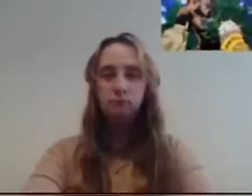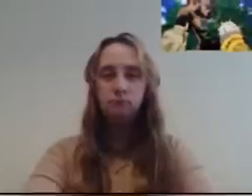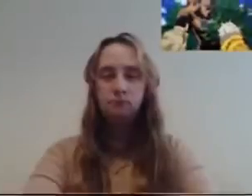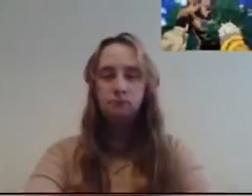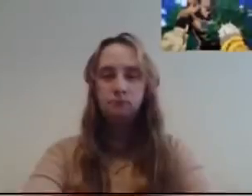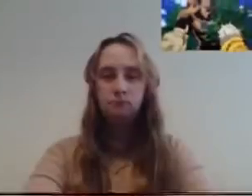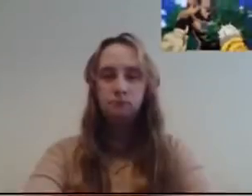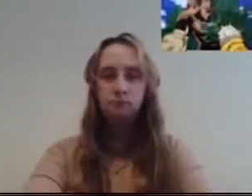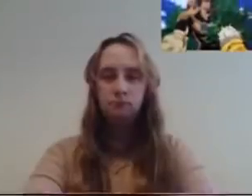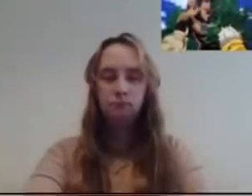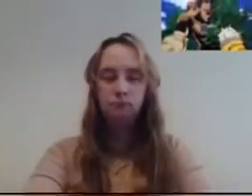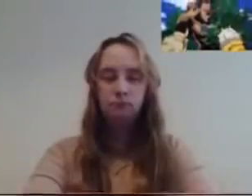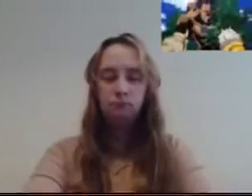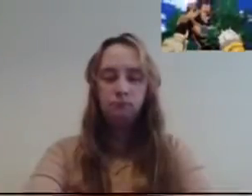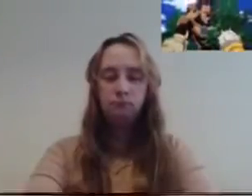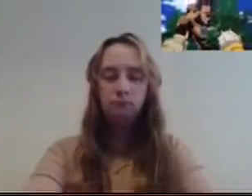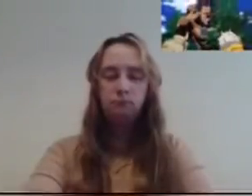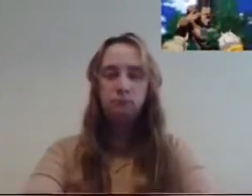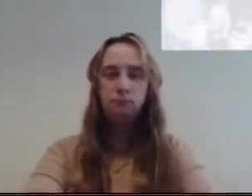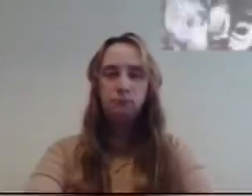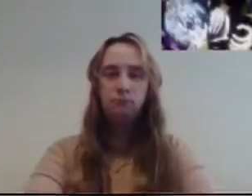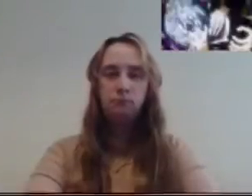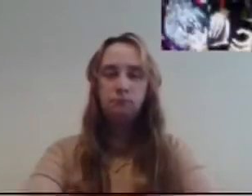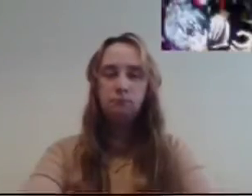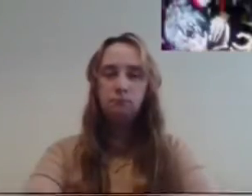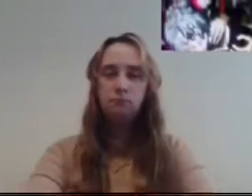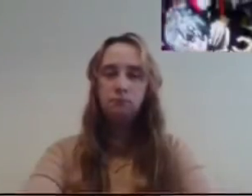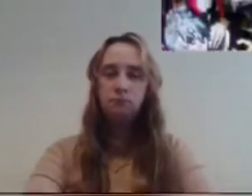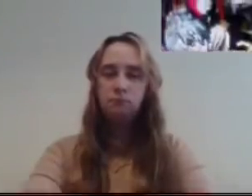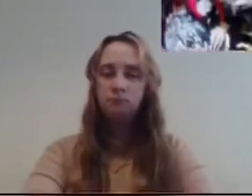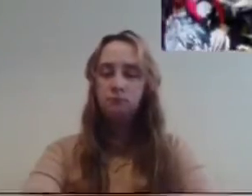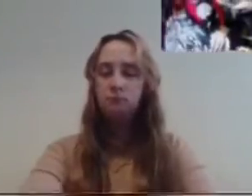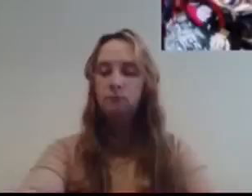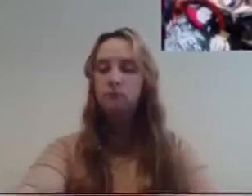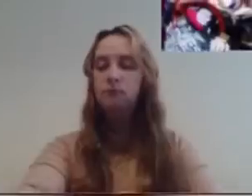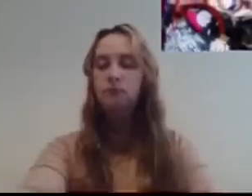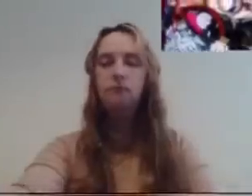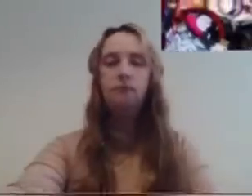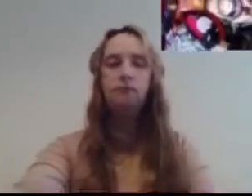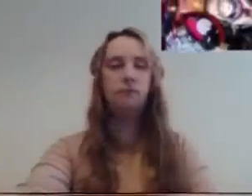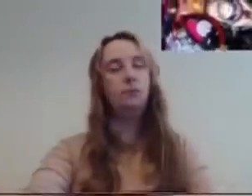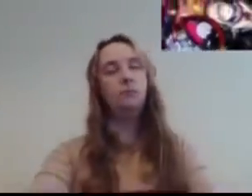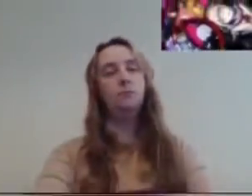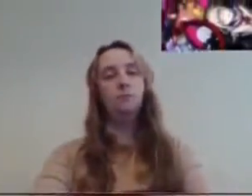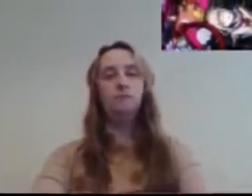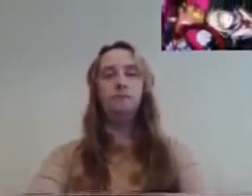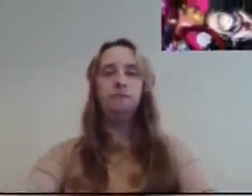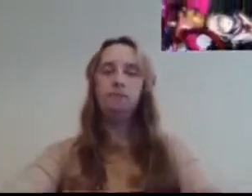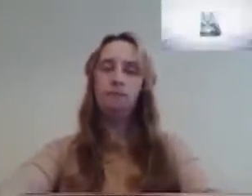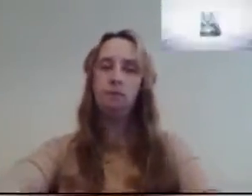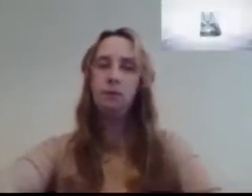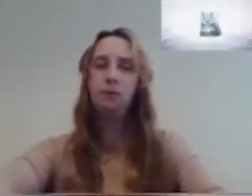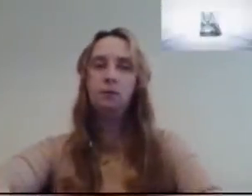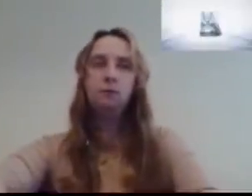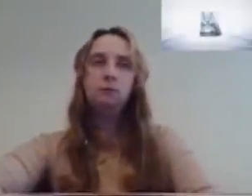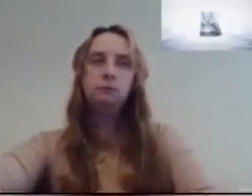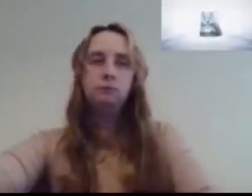are prisoners direct subordinate right? Not just Shigaraki and the league of villains who serve all for one. We don't know how many